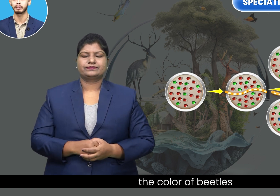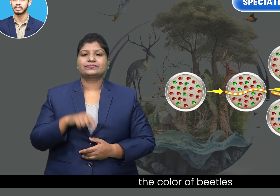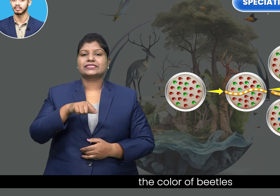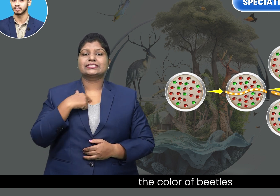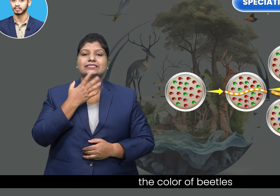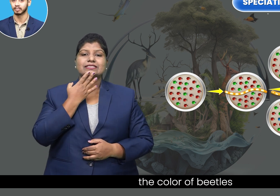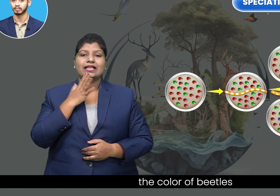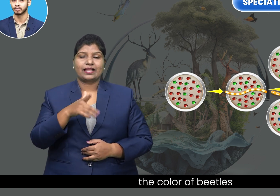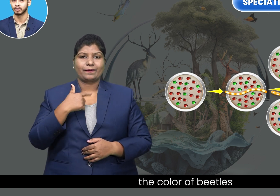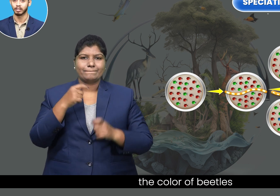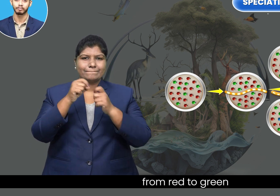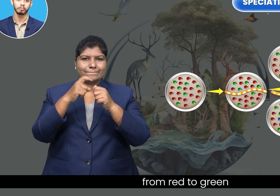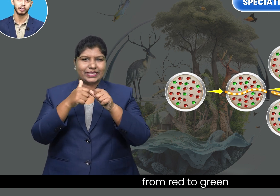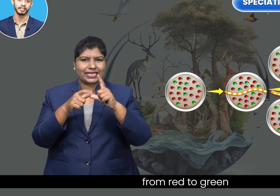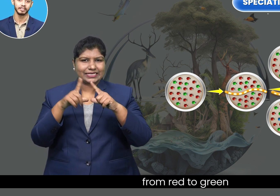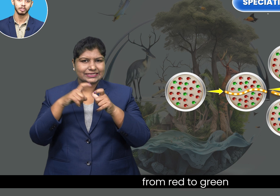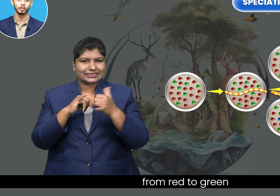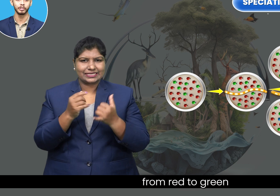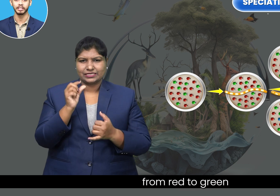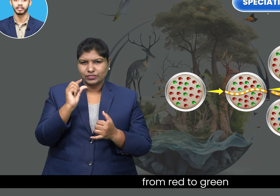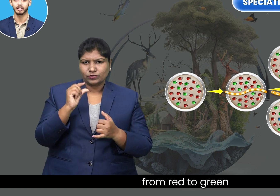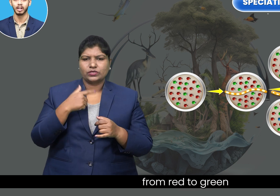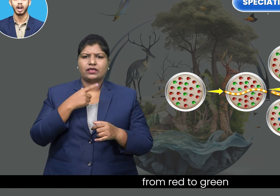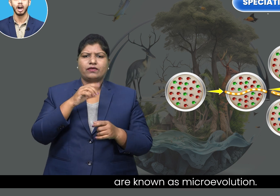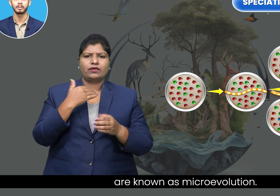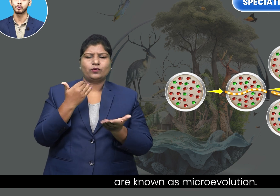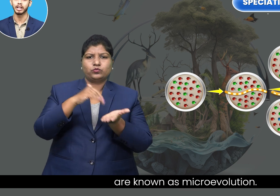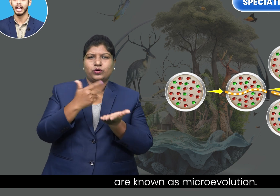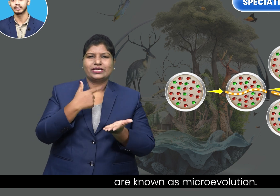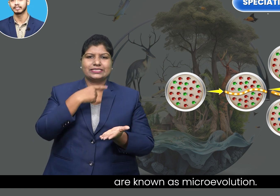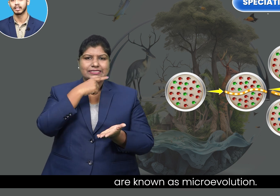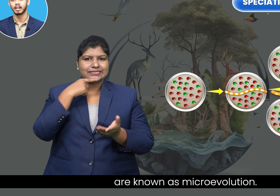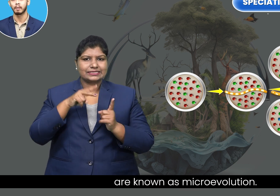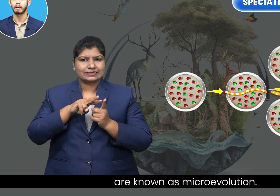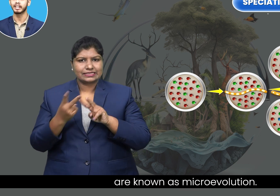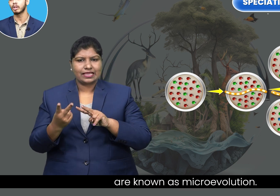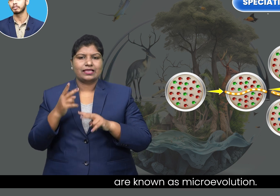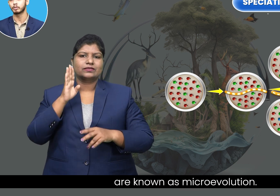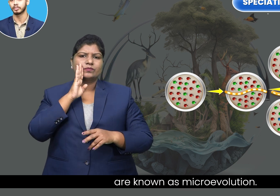beetles from red to green are known as microevolution.